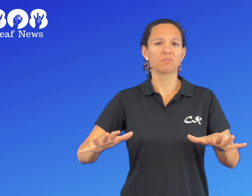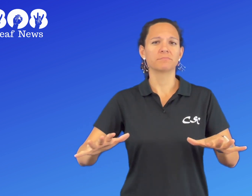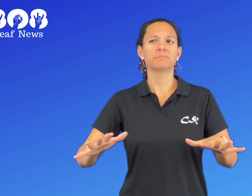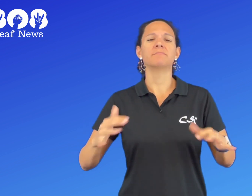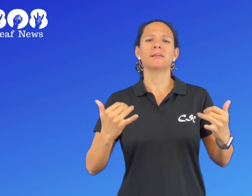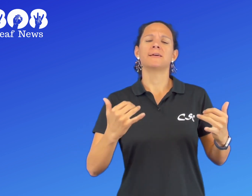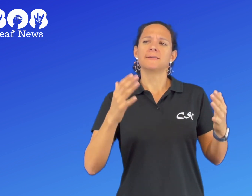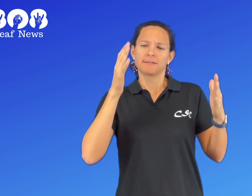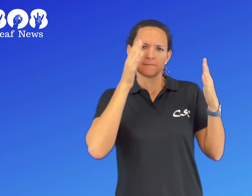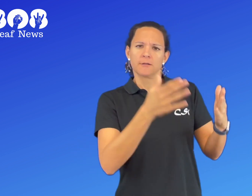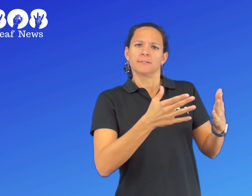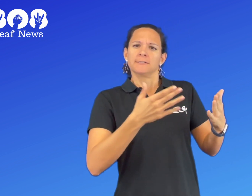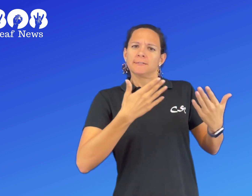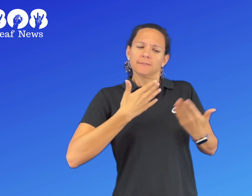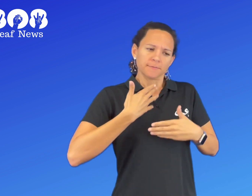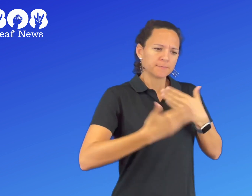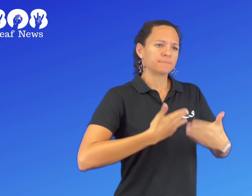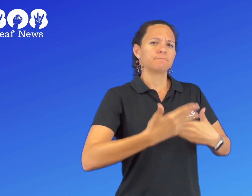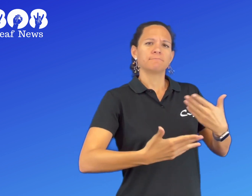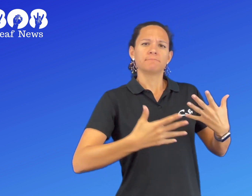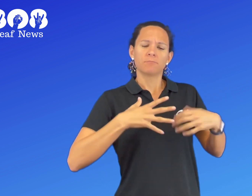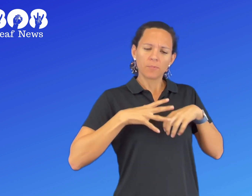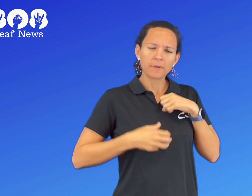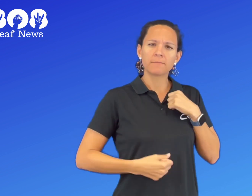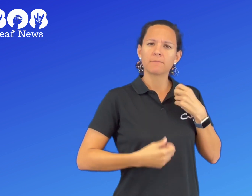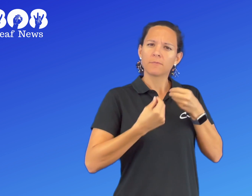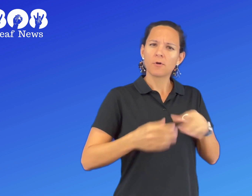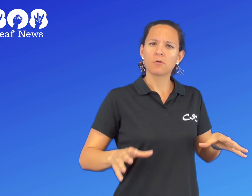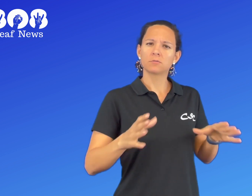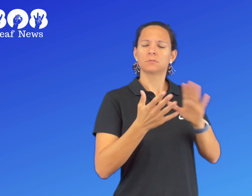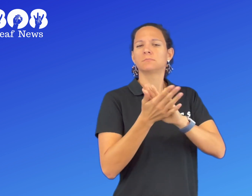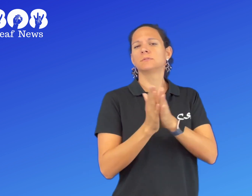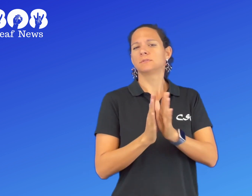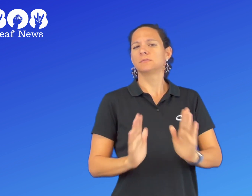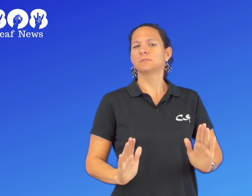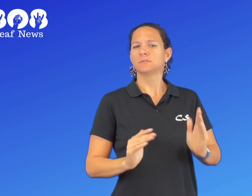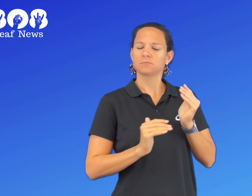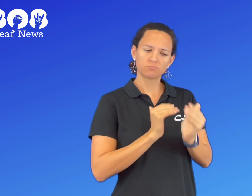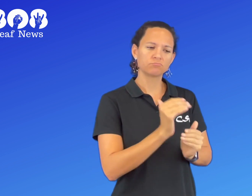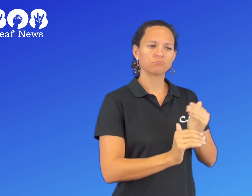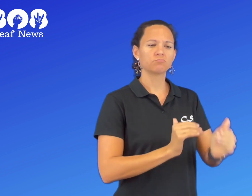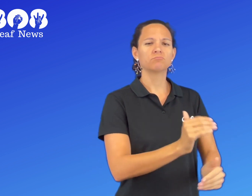focus from grief and pain and loss to moving forward in peace.